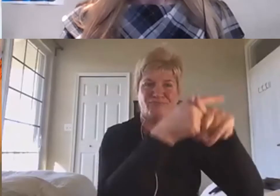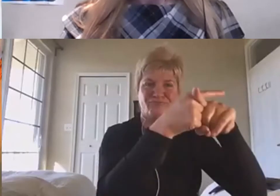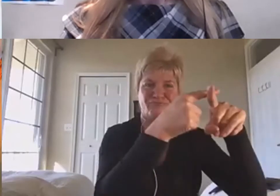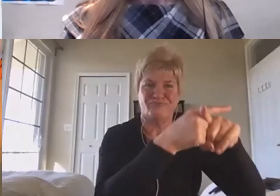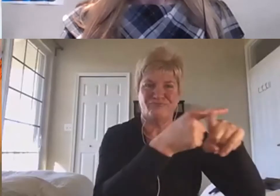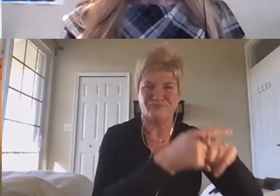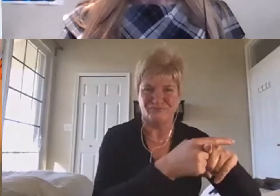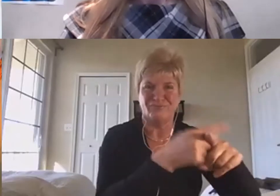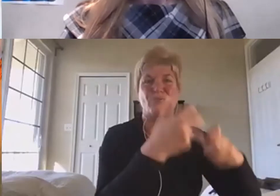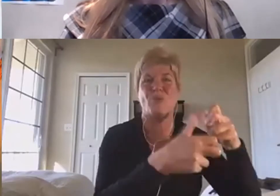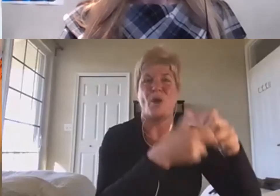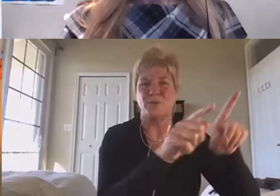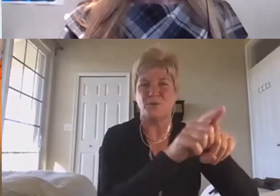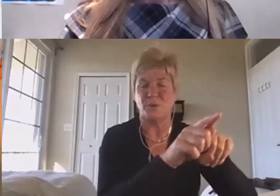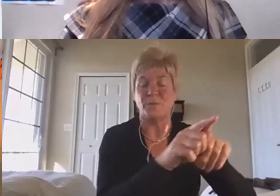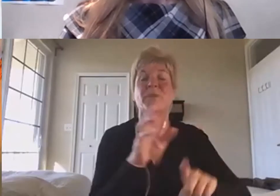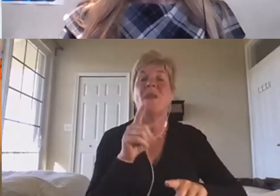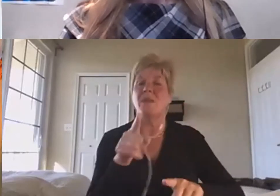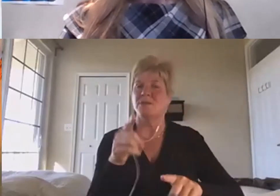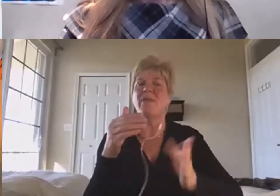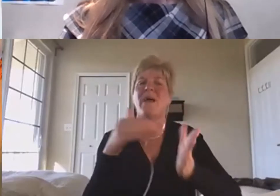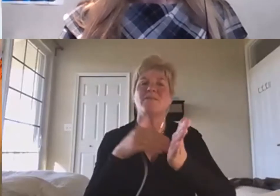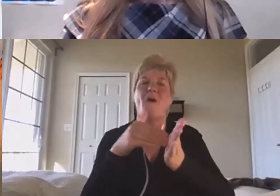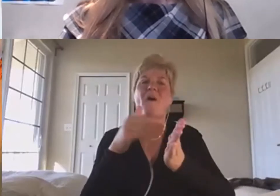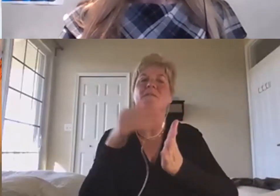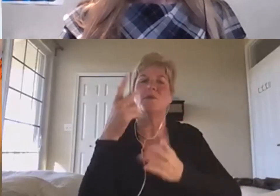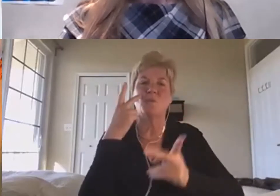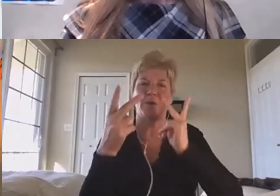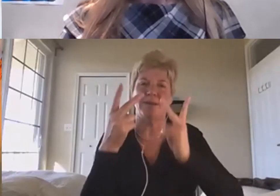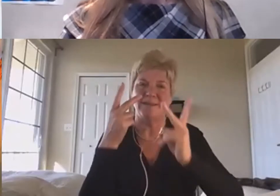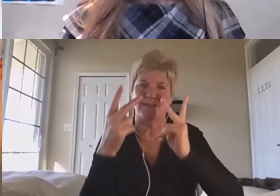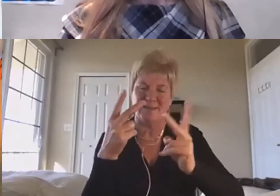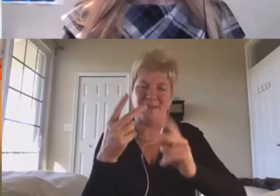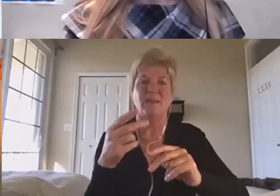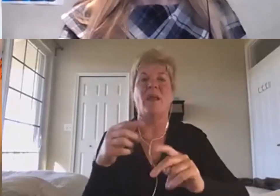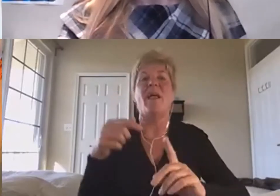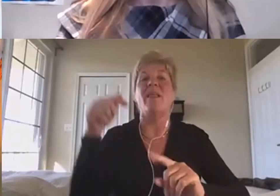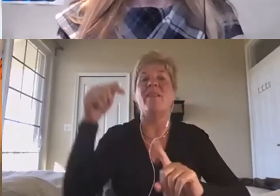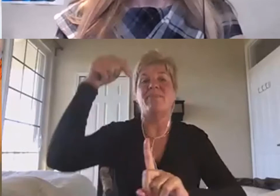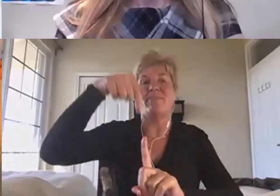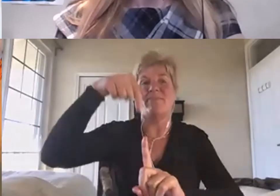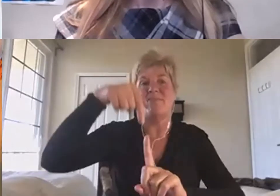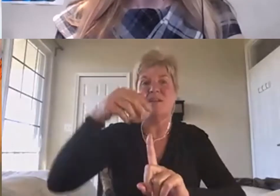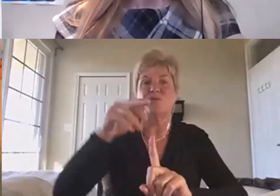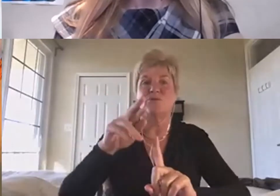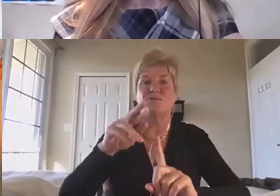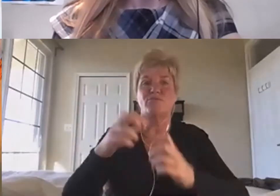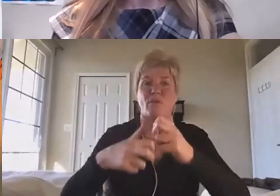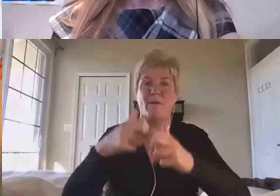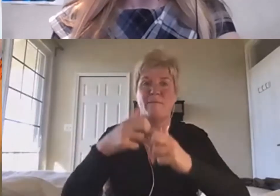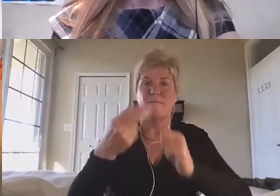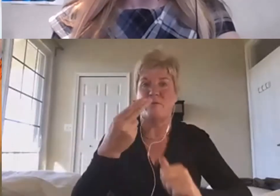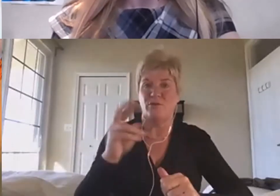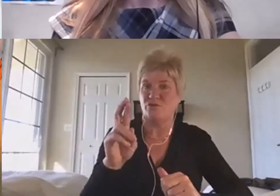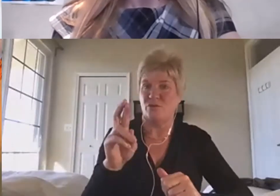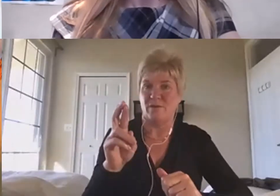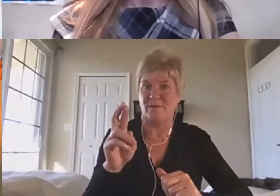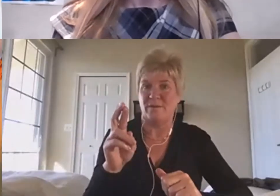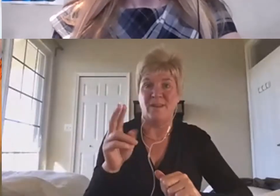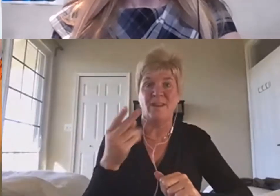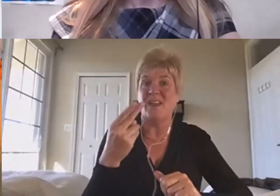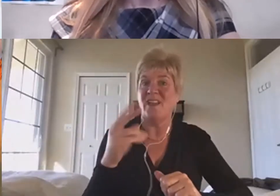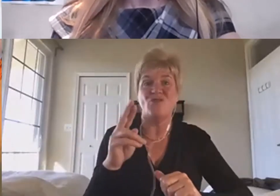at the fundamental basic groups of HR. They're not making this more inclusive,